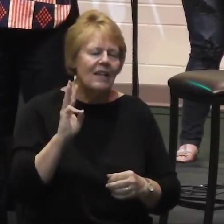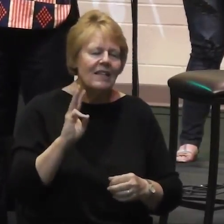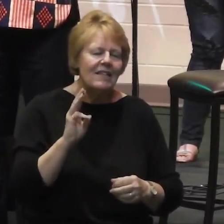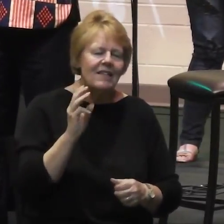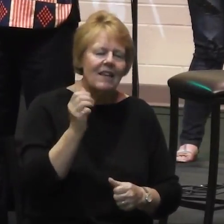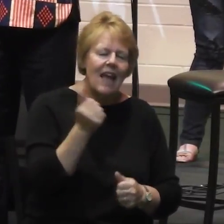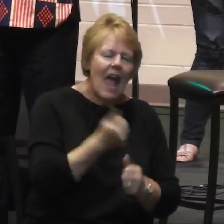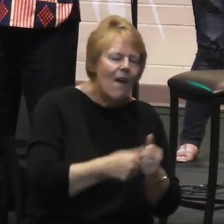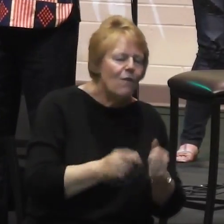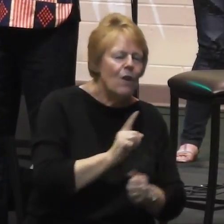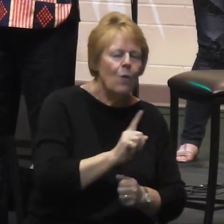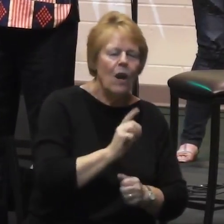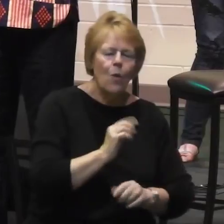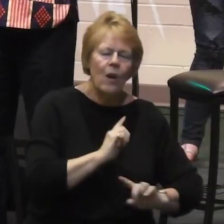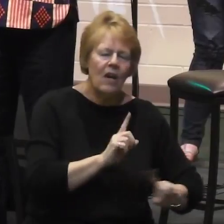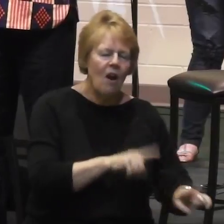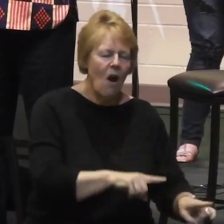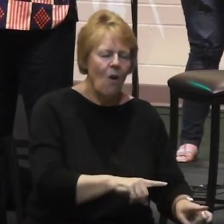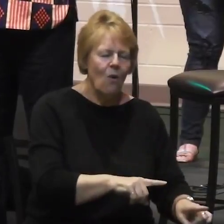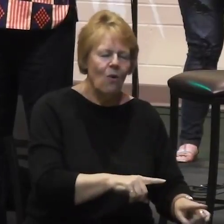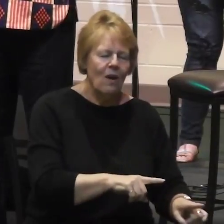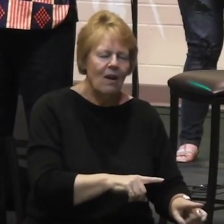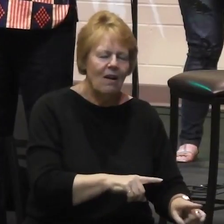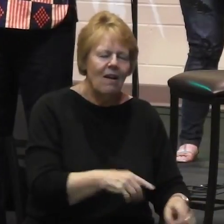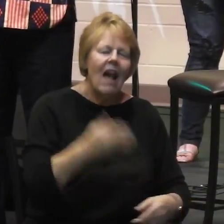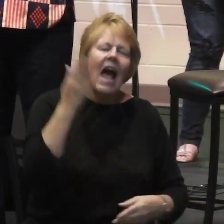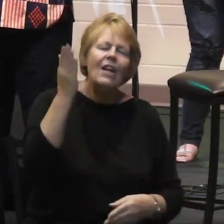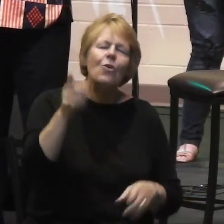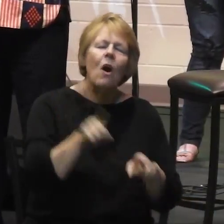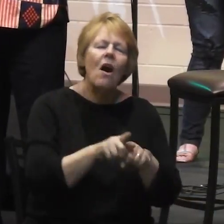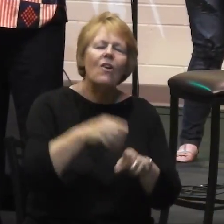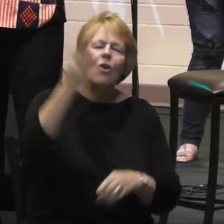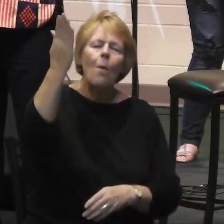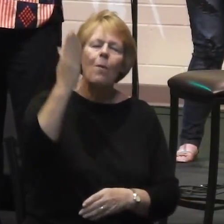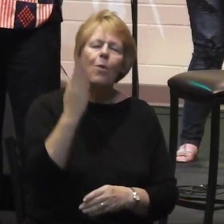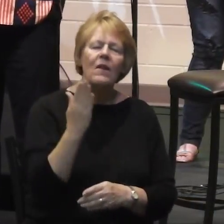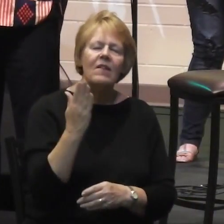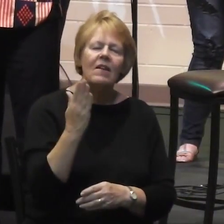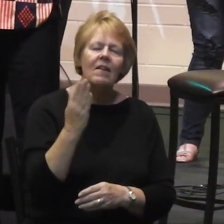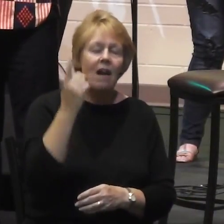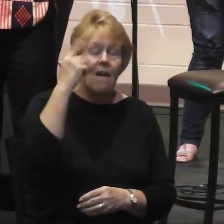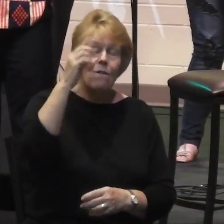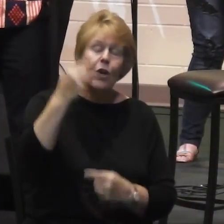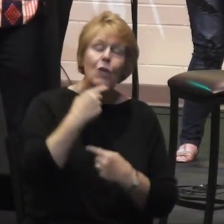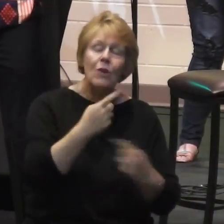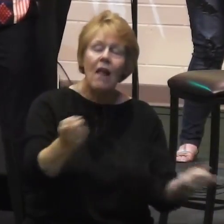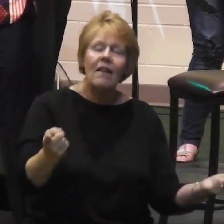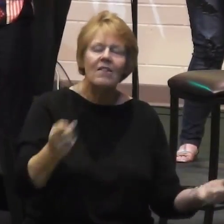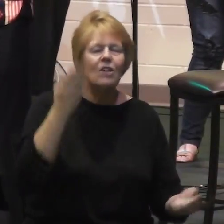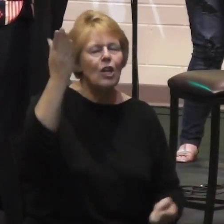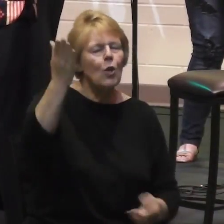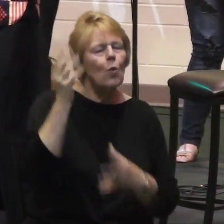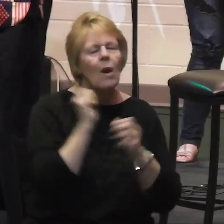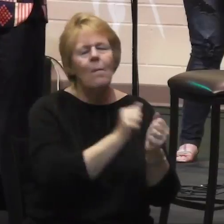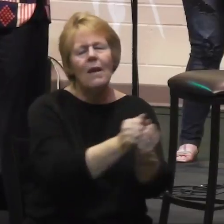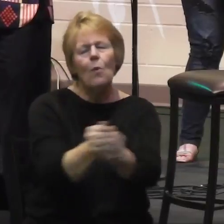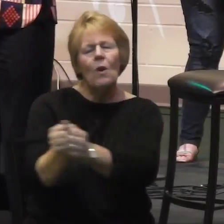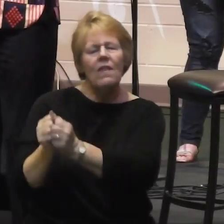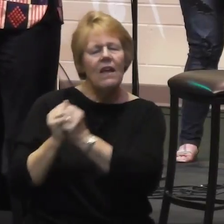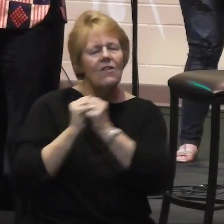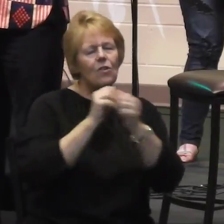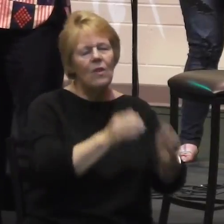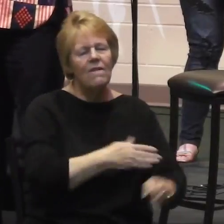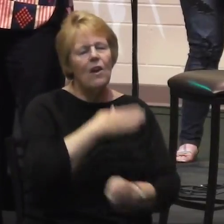us to. But you are also present for you say that you would be with us to the very end of the age.